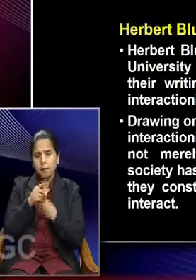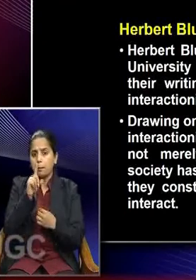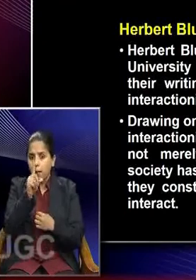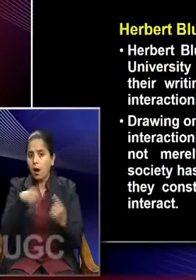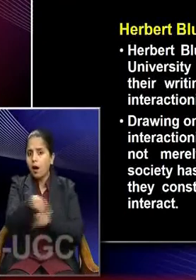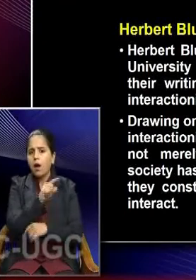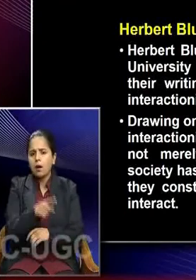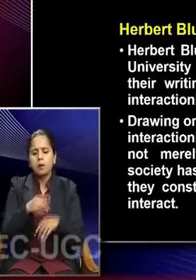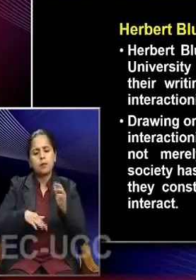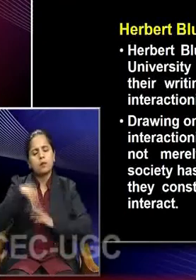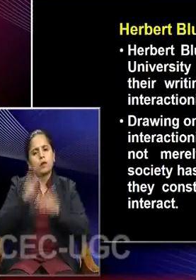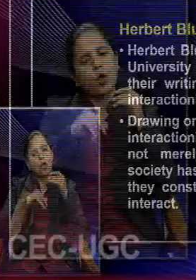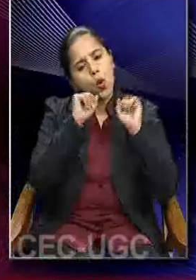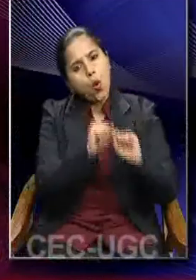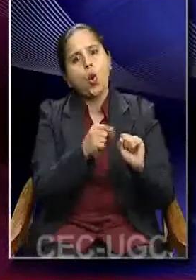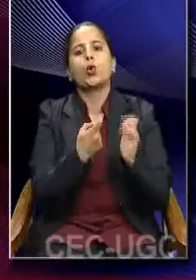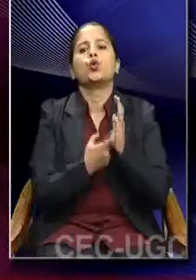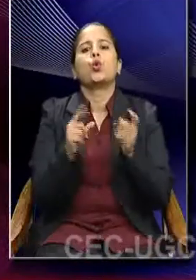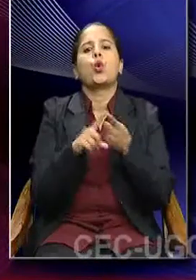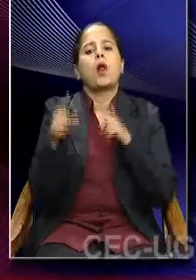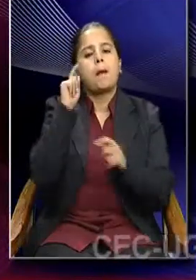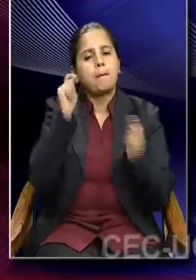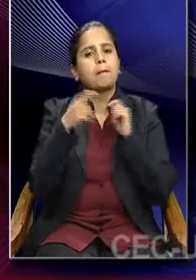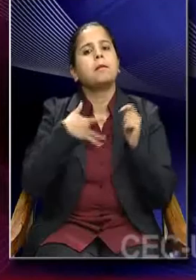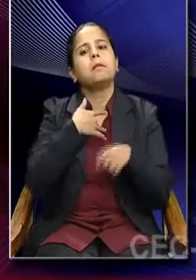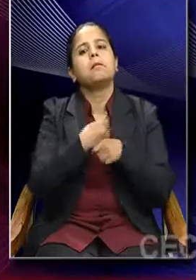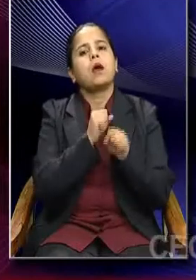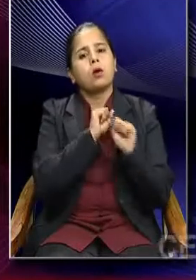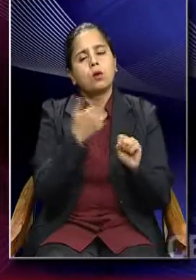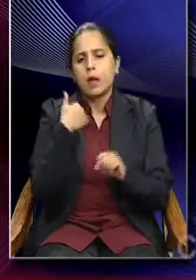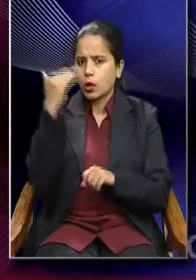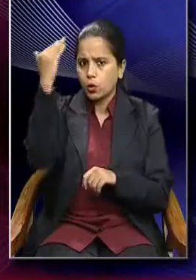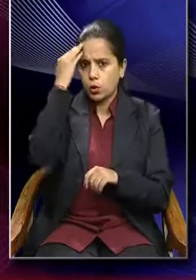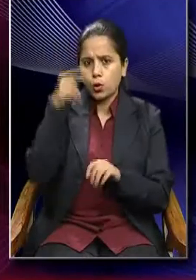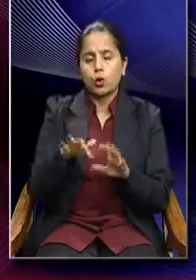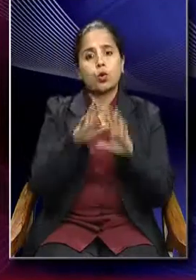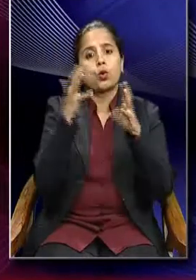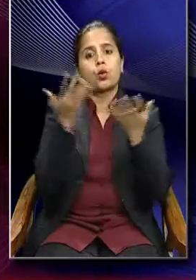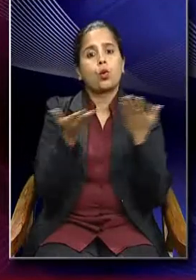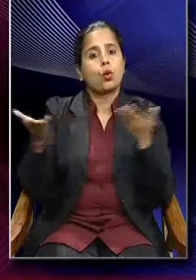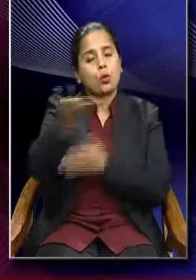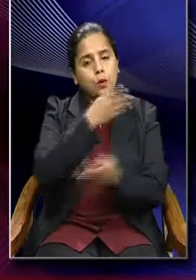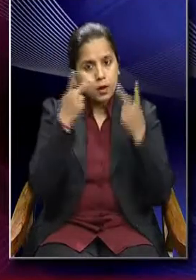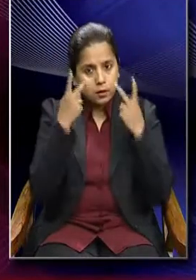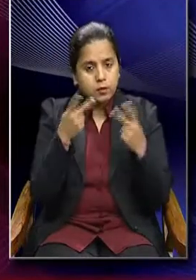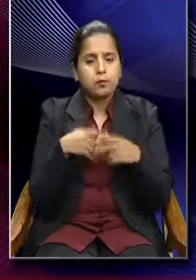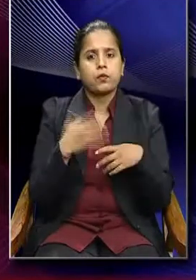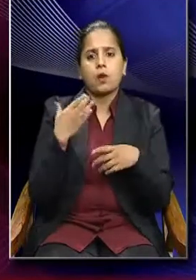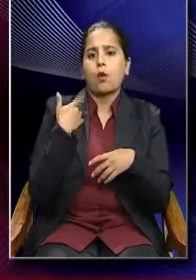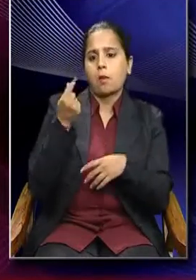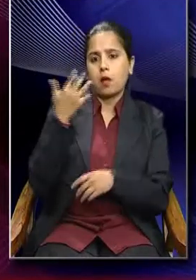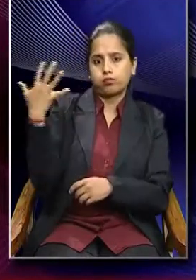they construct this role as they interact. So, we know that with globalization, with capitalism,